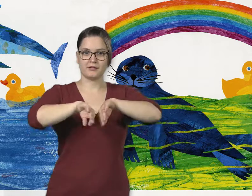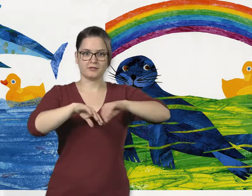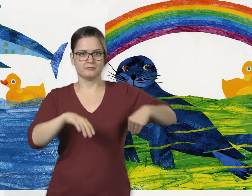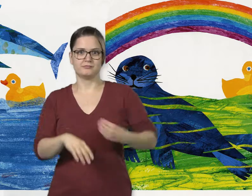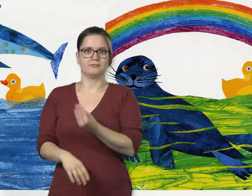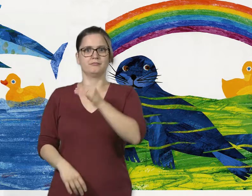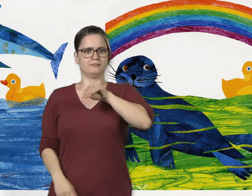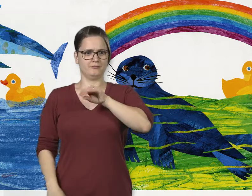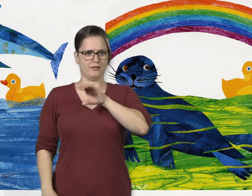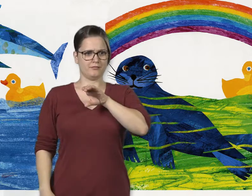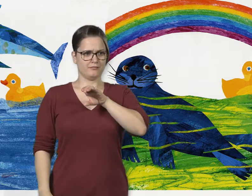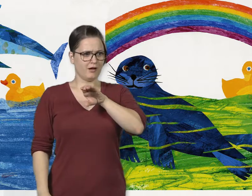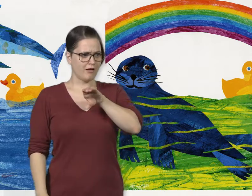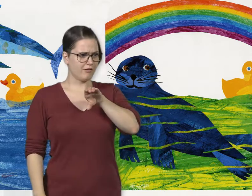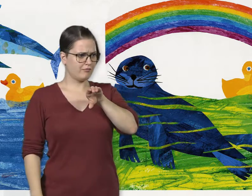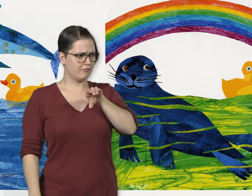A seal barks at it.